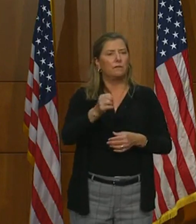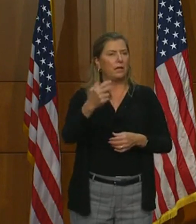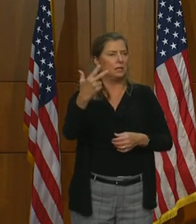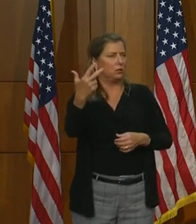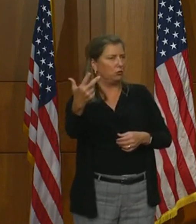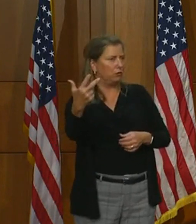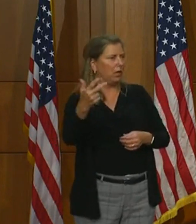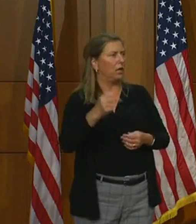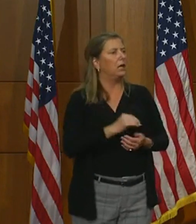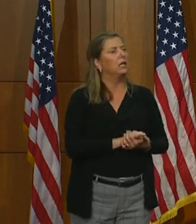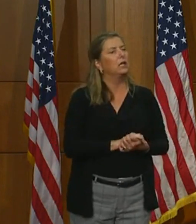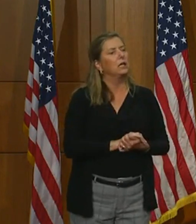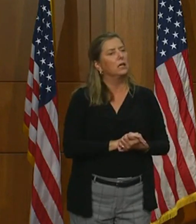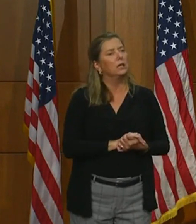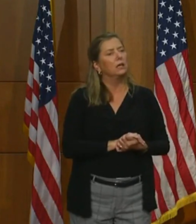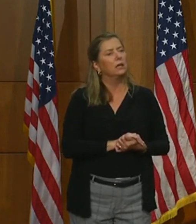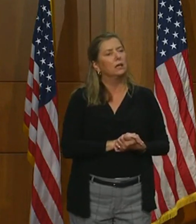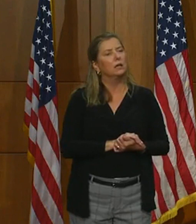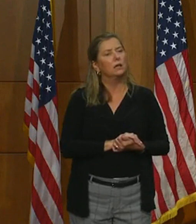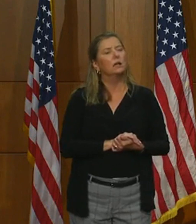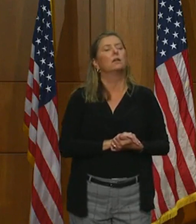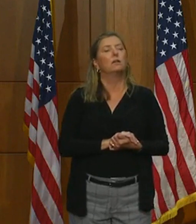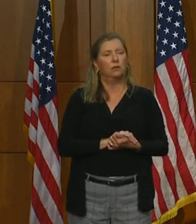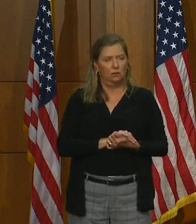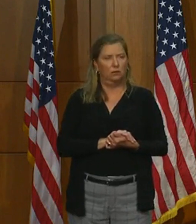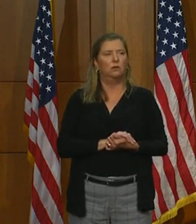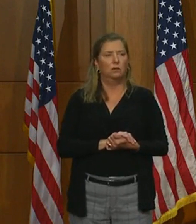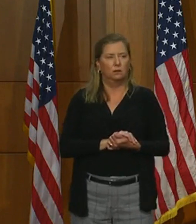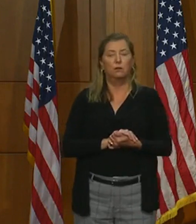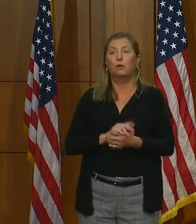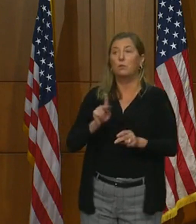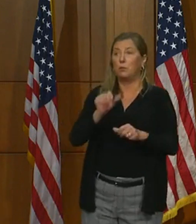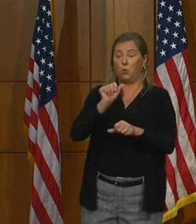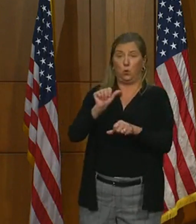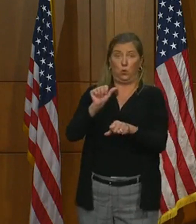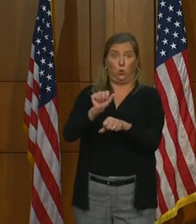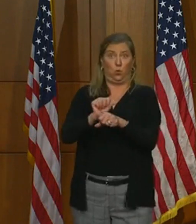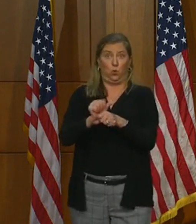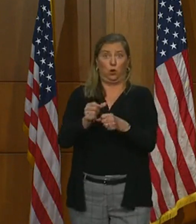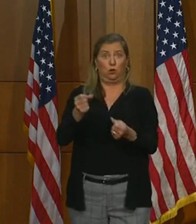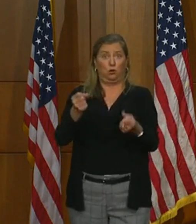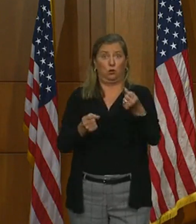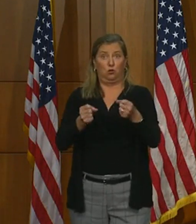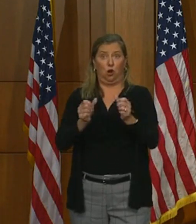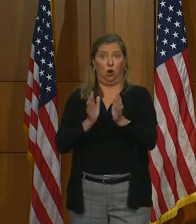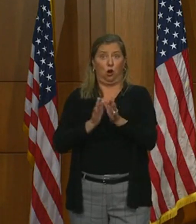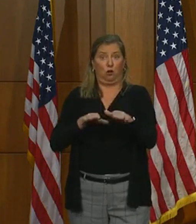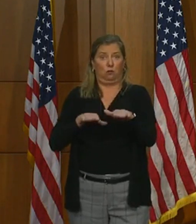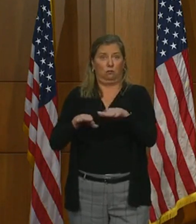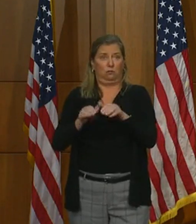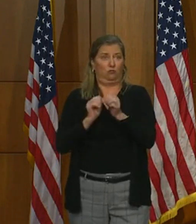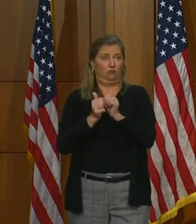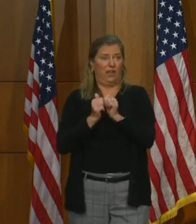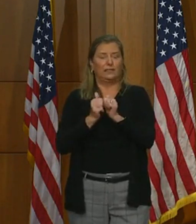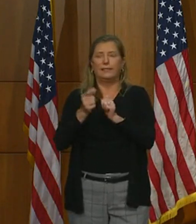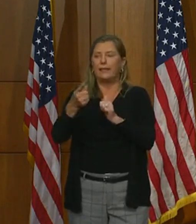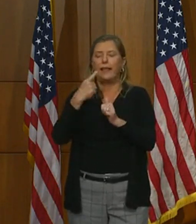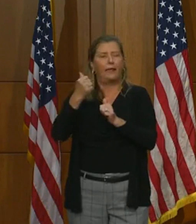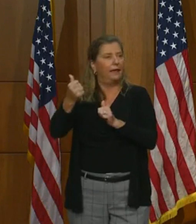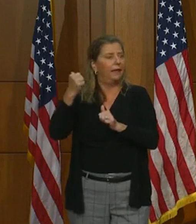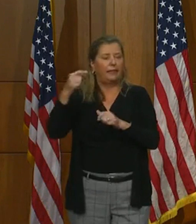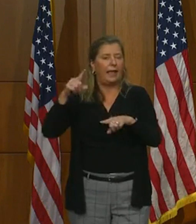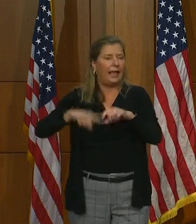from some operators of some auto racing tracks that they cannot financially operate under the restrictions that are even in Phase 3.